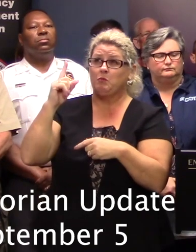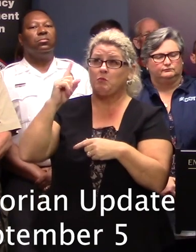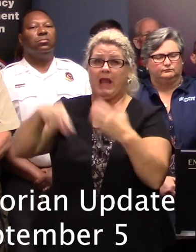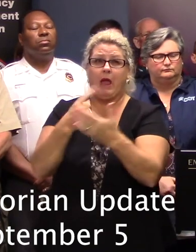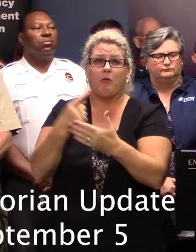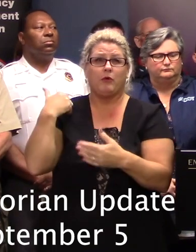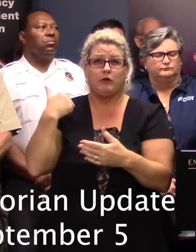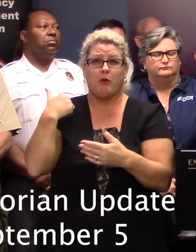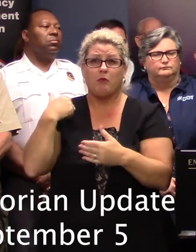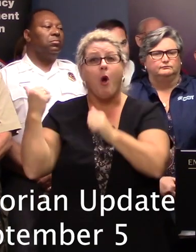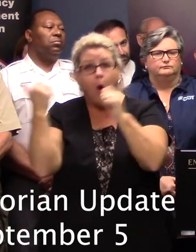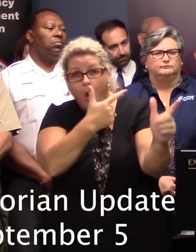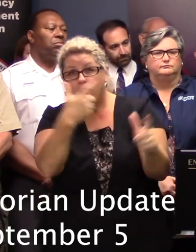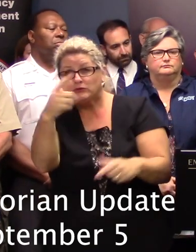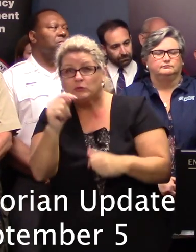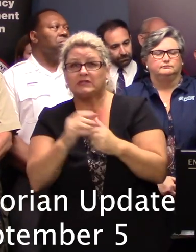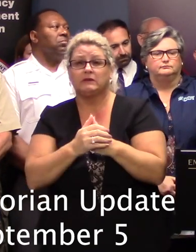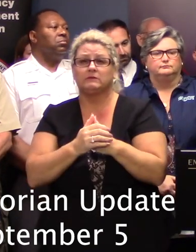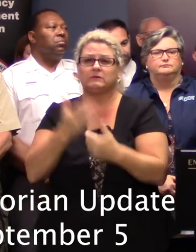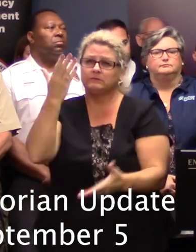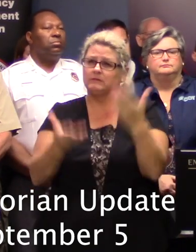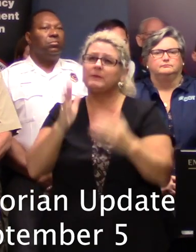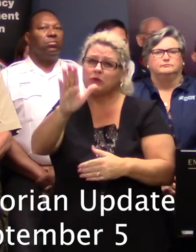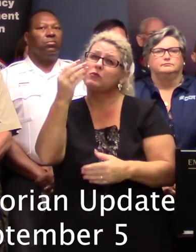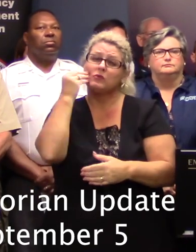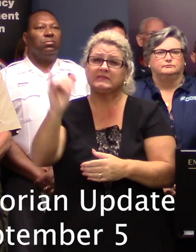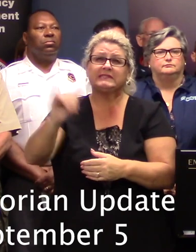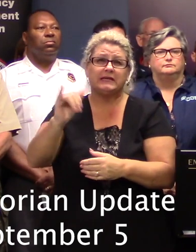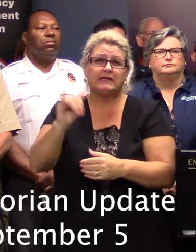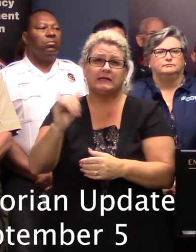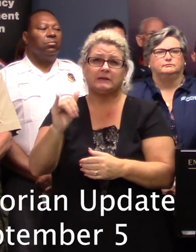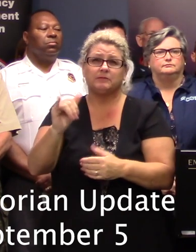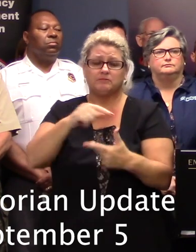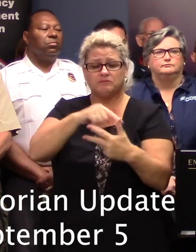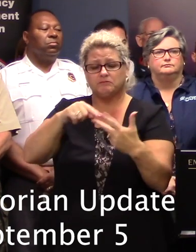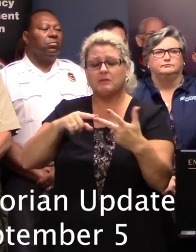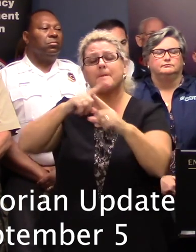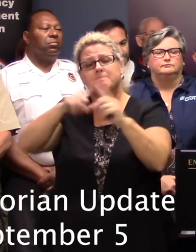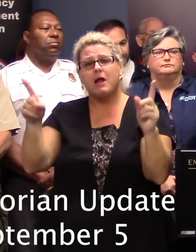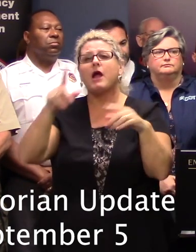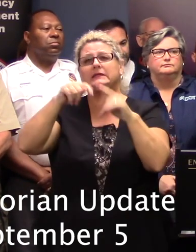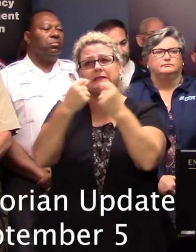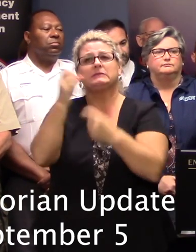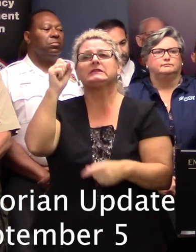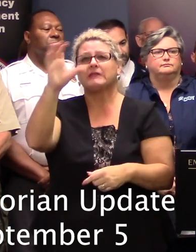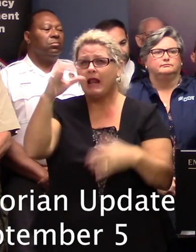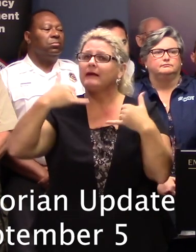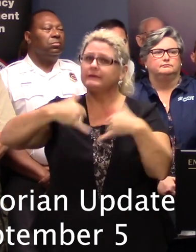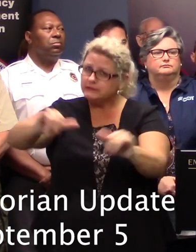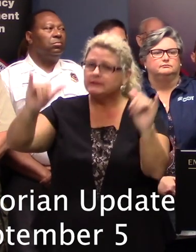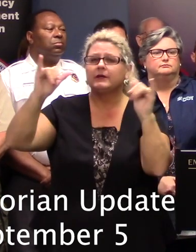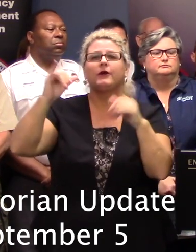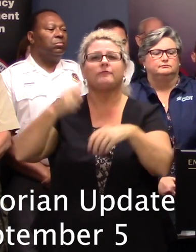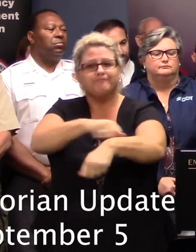So, you may be without power where you're going back to in those three counties. But Team South Carolina is still working.